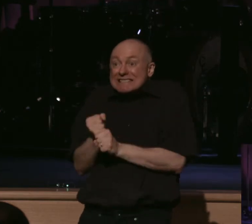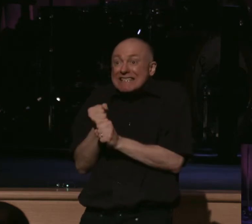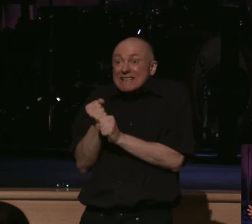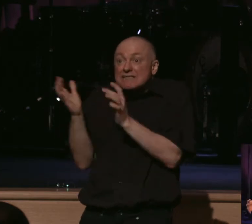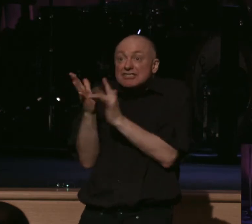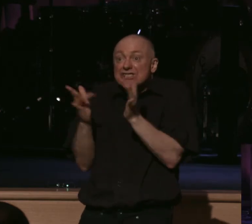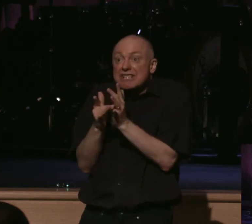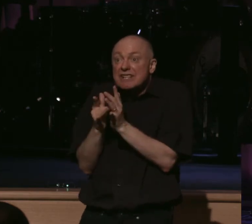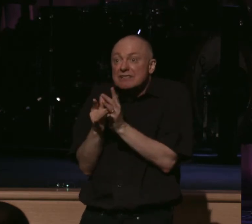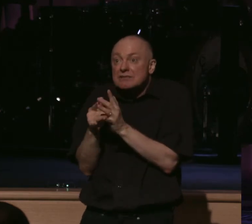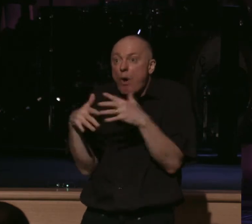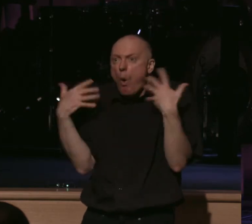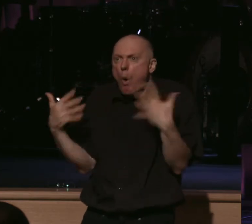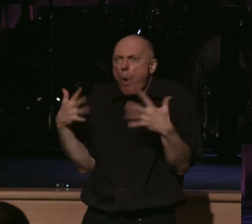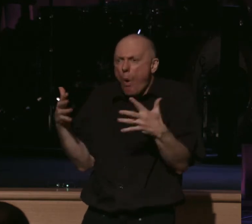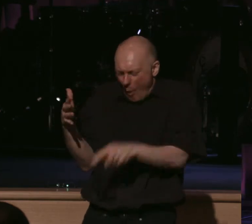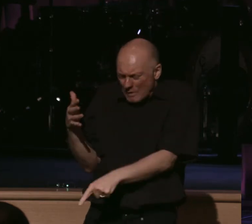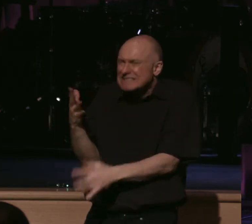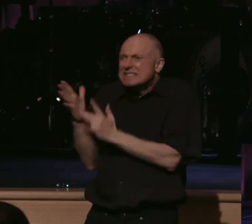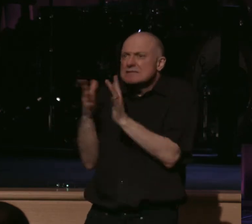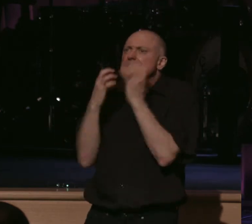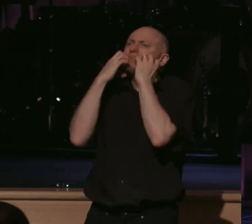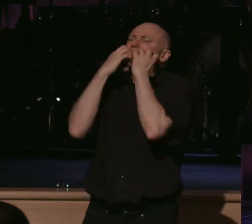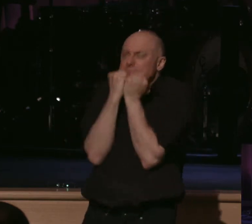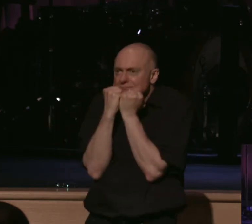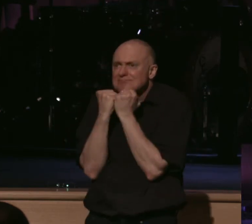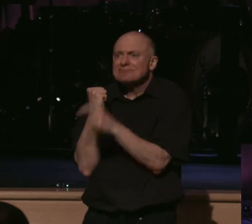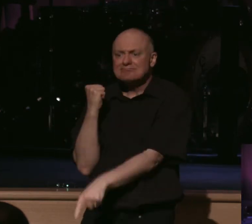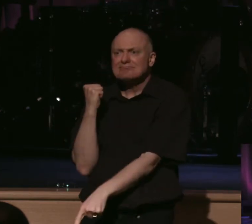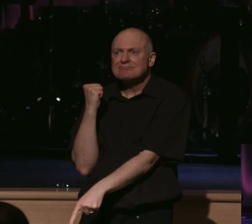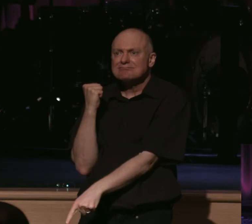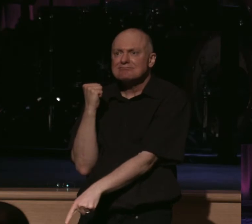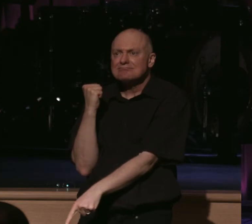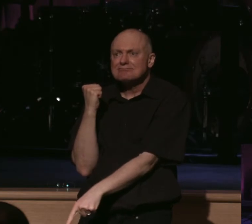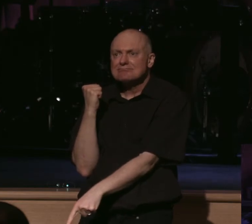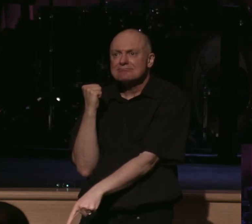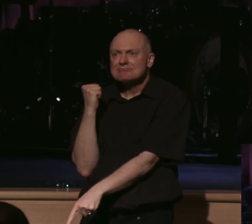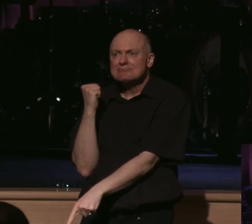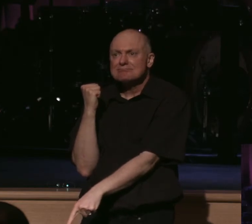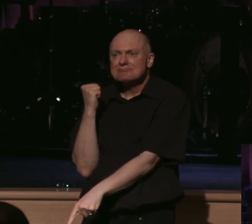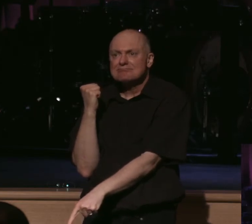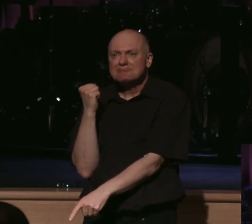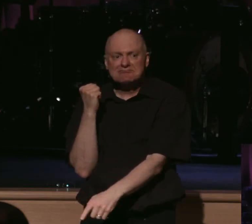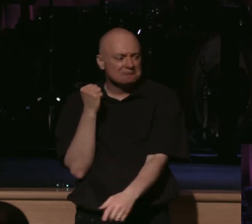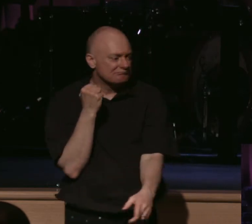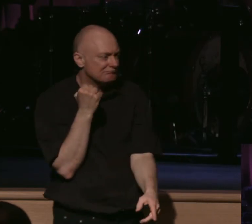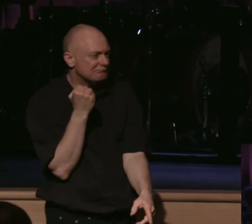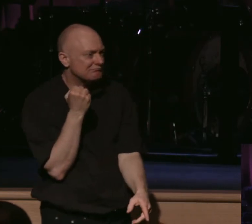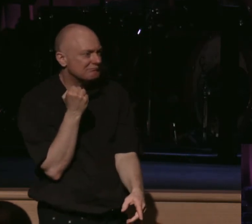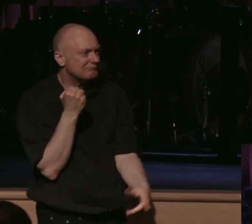infinite eternal worth in Christ, what does that new piece of clothing mean to me?